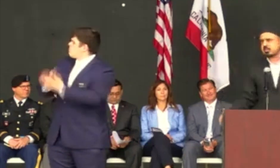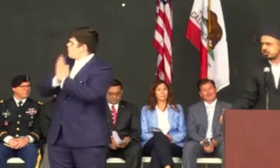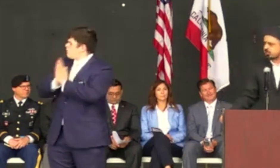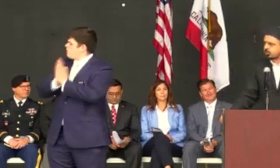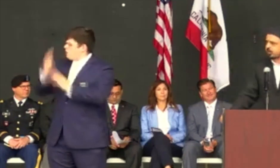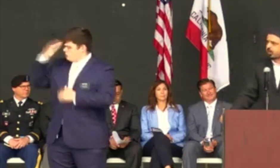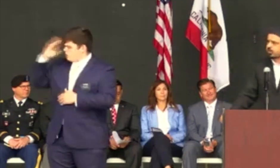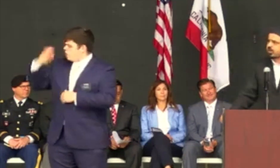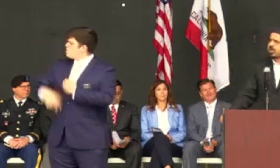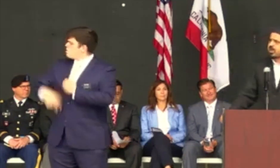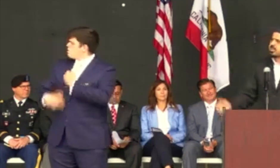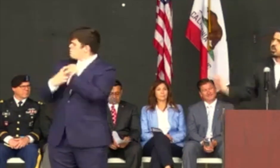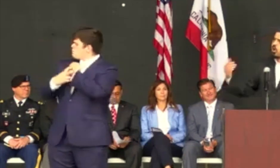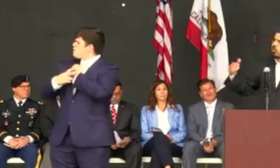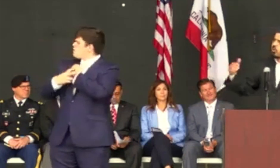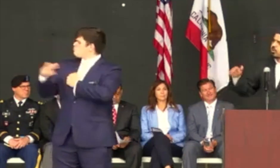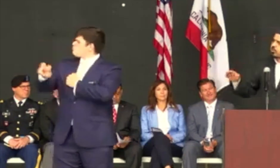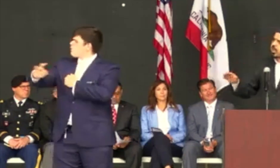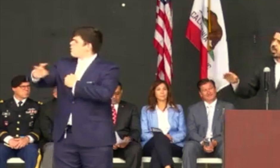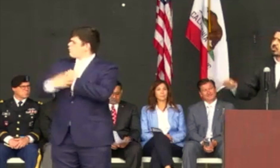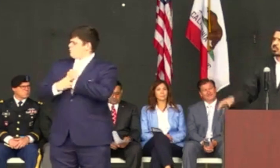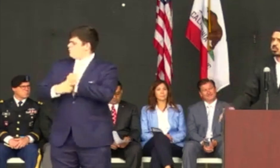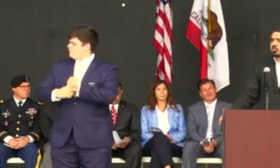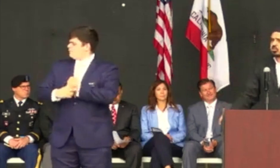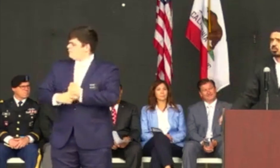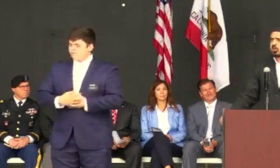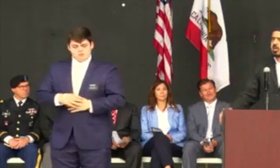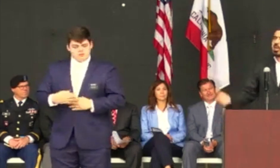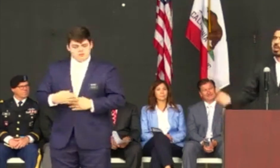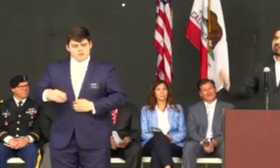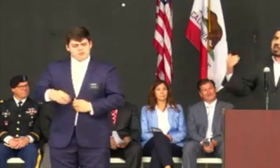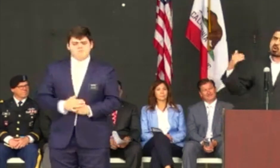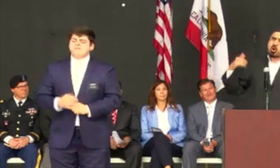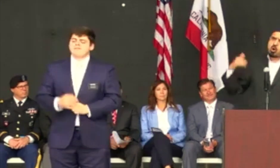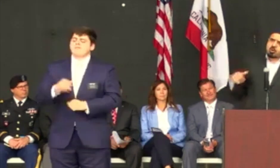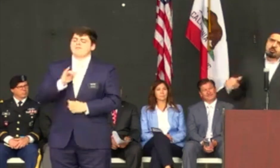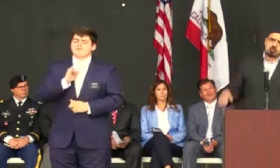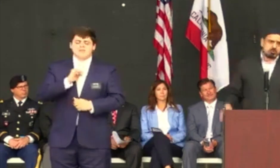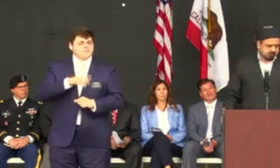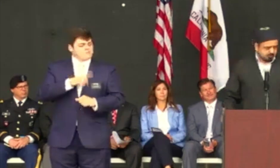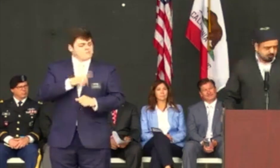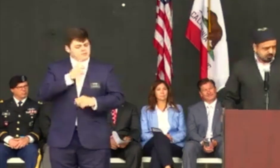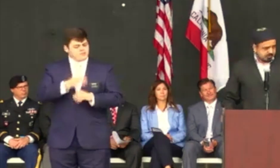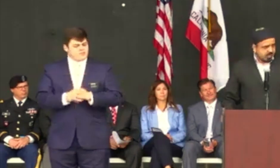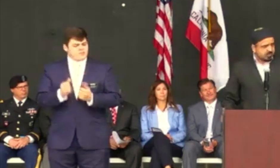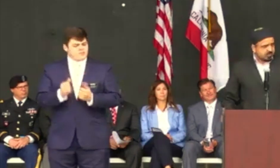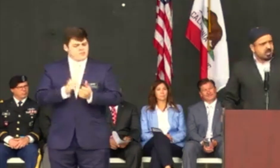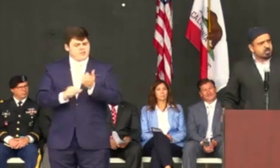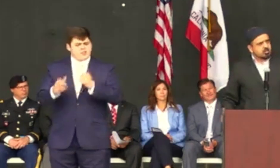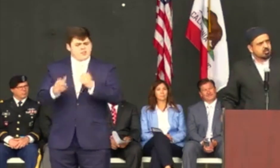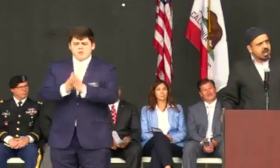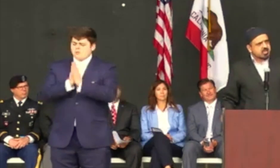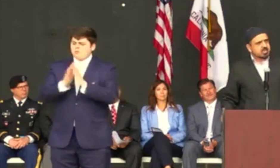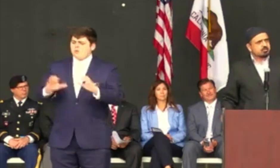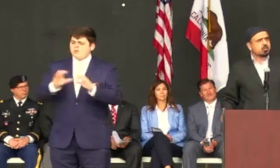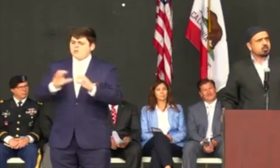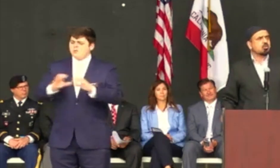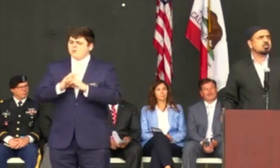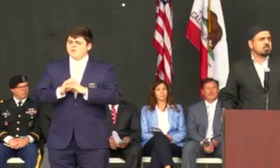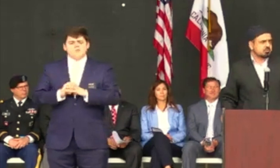He said, all the prayers that you do, if they are harmful for yourself, and you're asking for your own destruction,